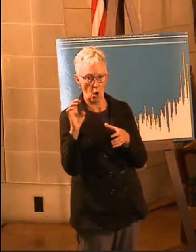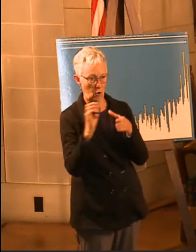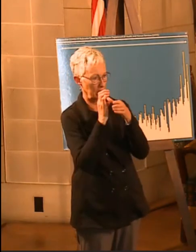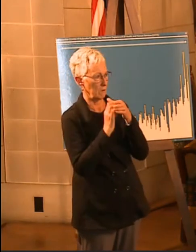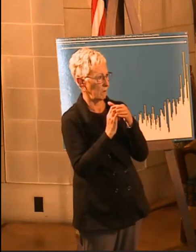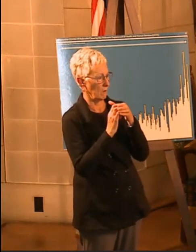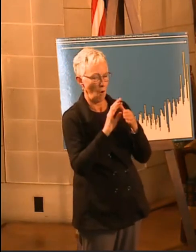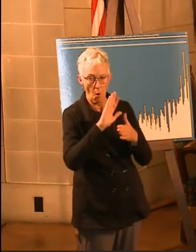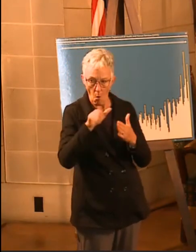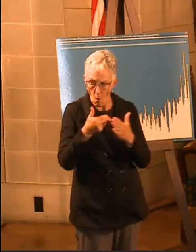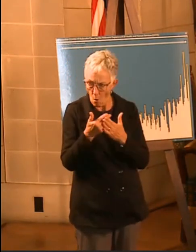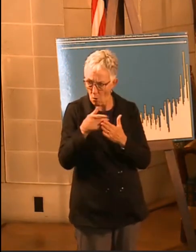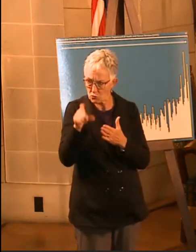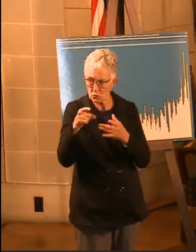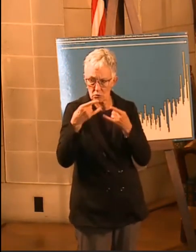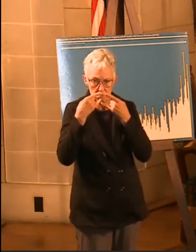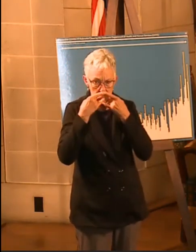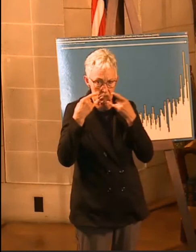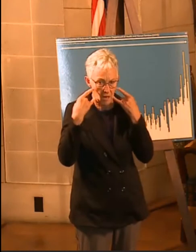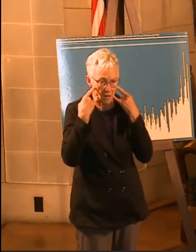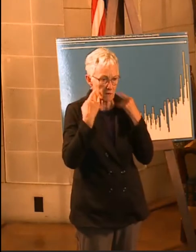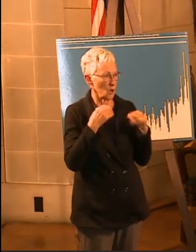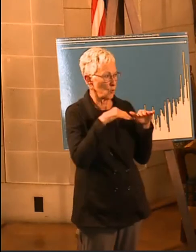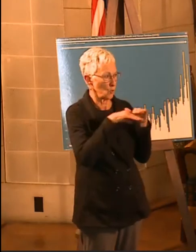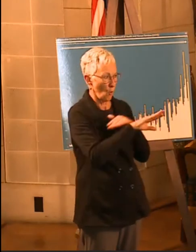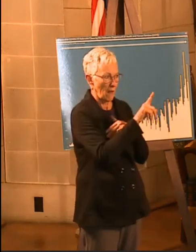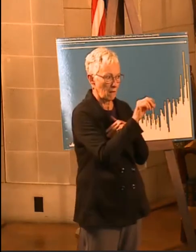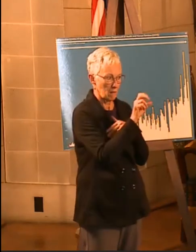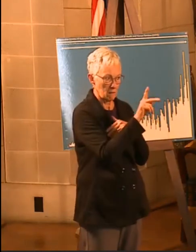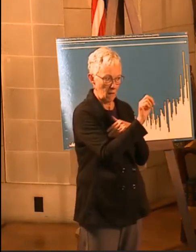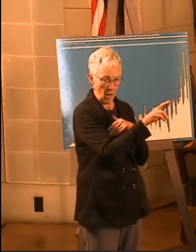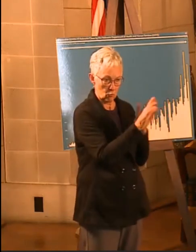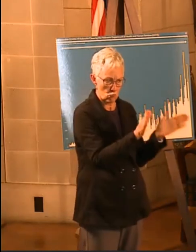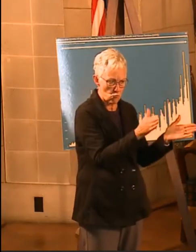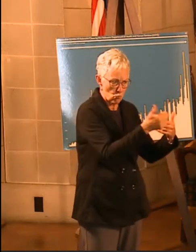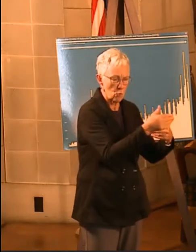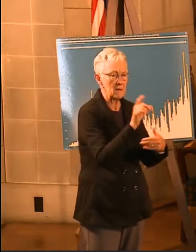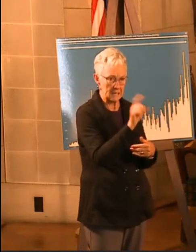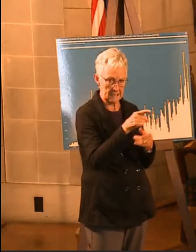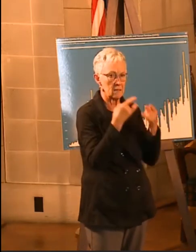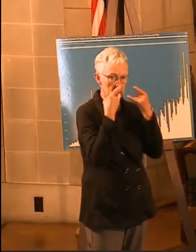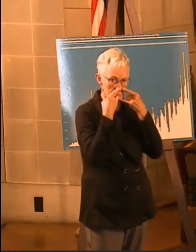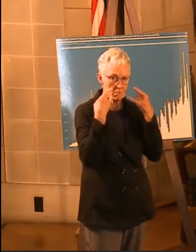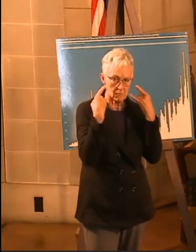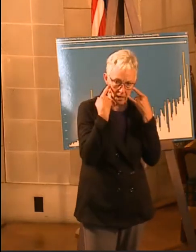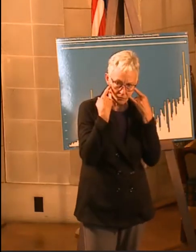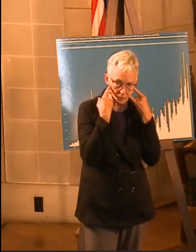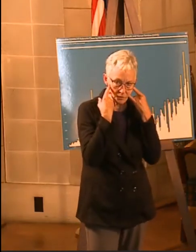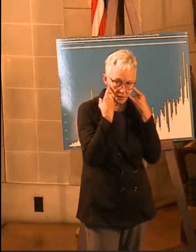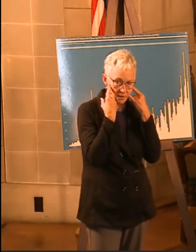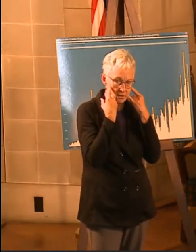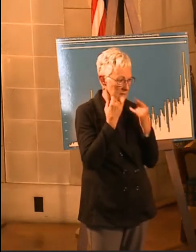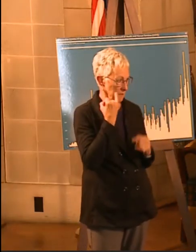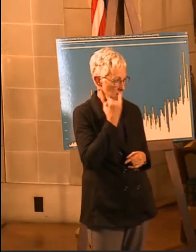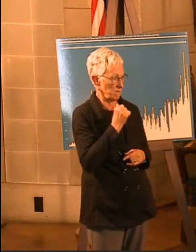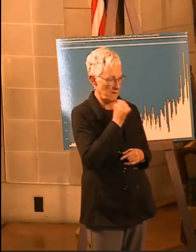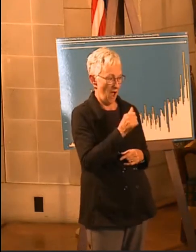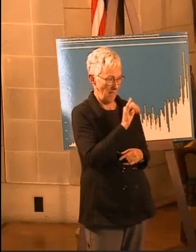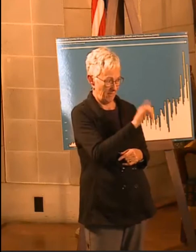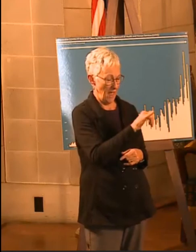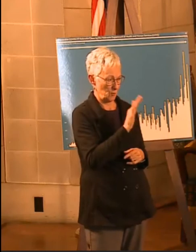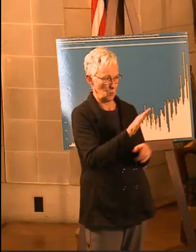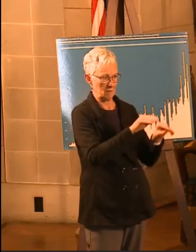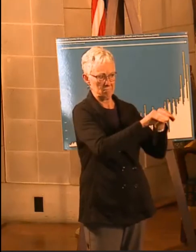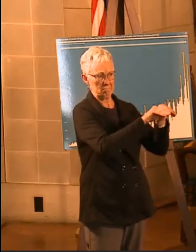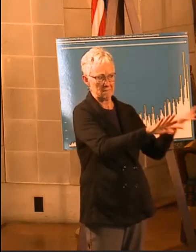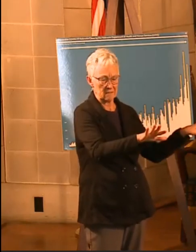mask up. If they're all going to go into a locker room, they all need to mask up. It's those close, confined places that they're going to spread the virus. So out of the